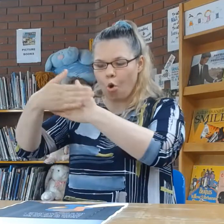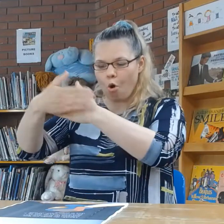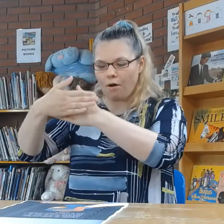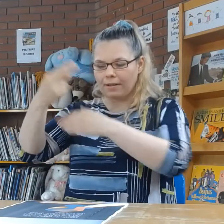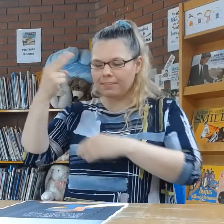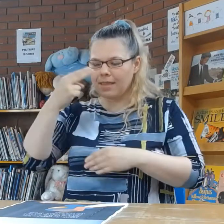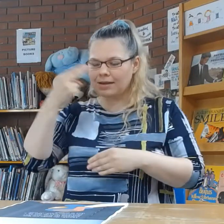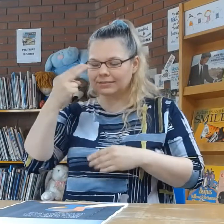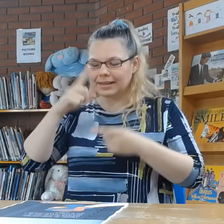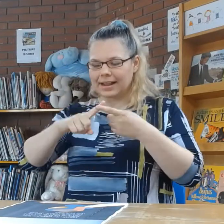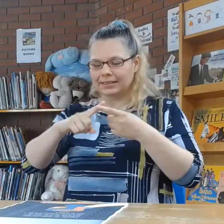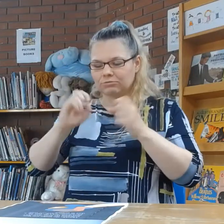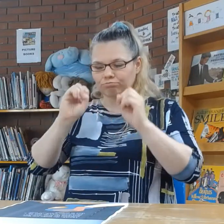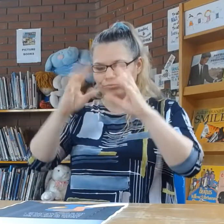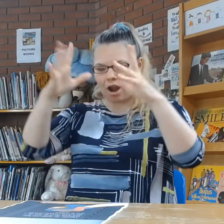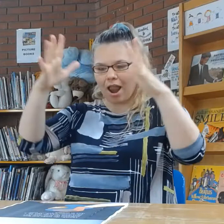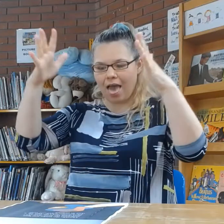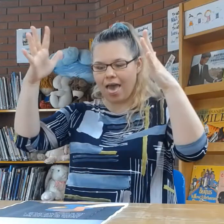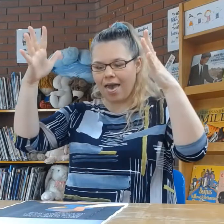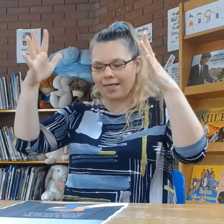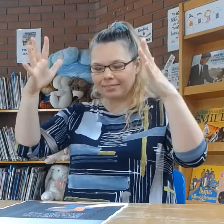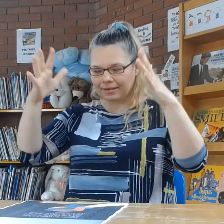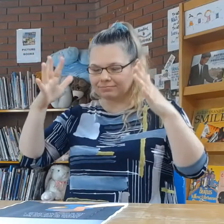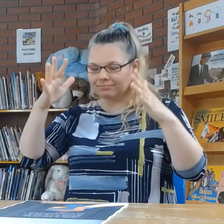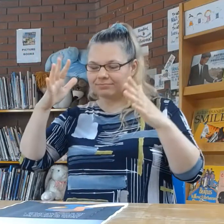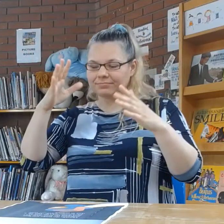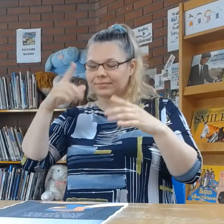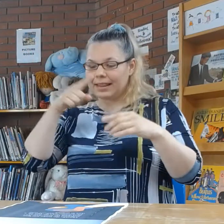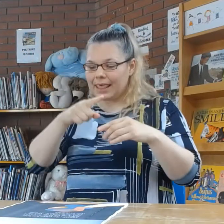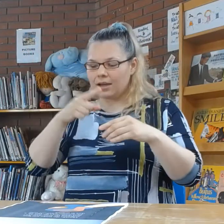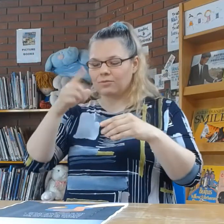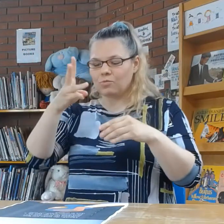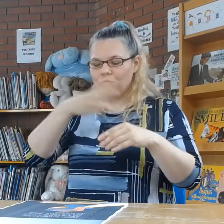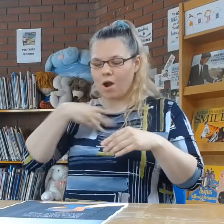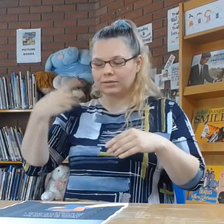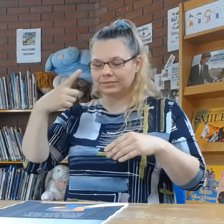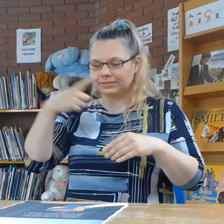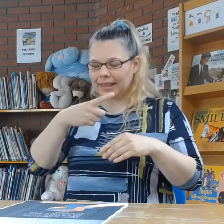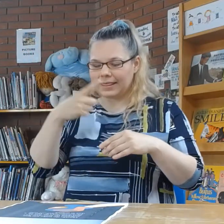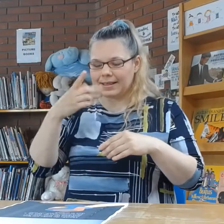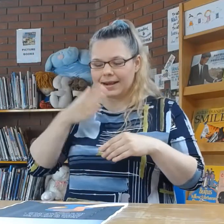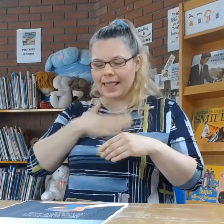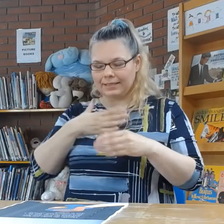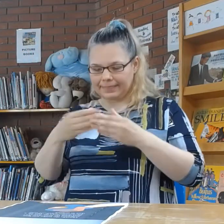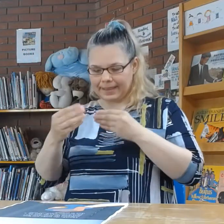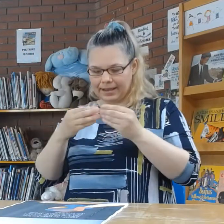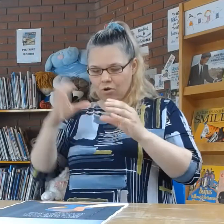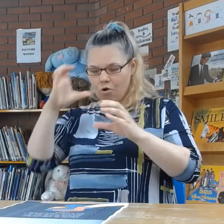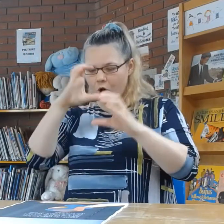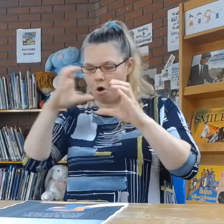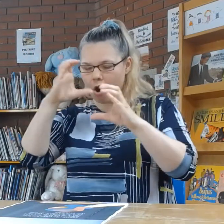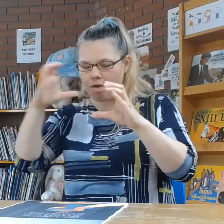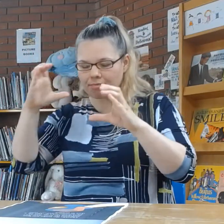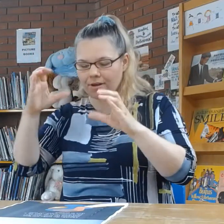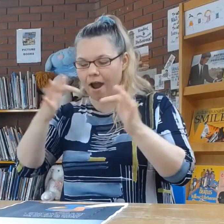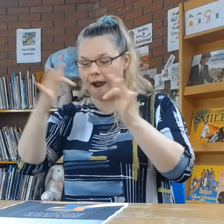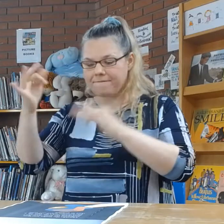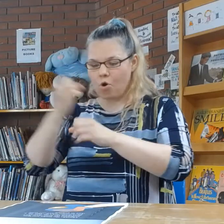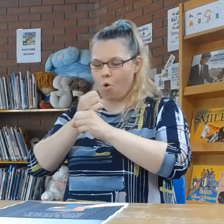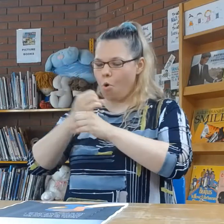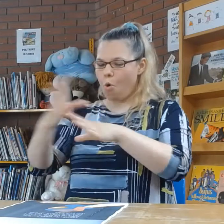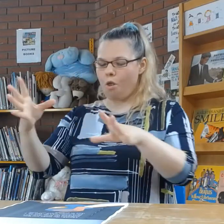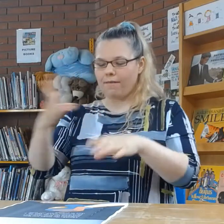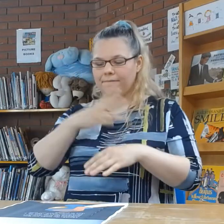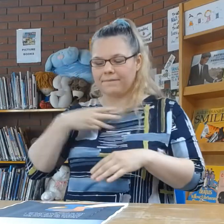Nice and shiny, that's the way he liked things to look. After all, it was